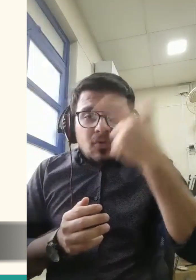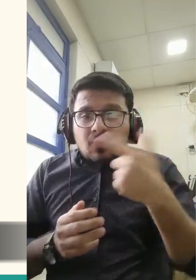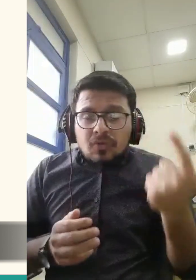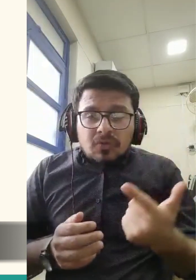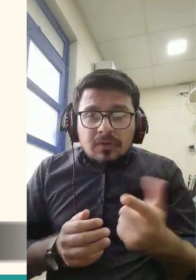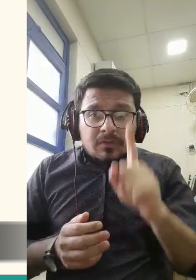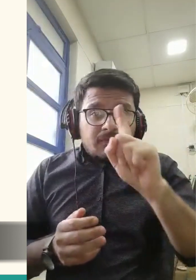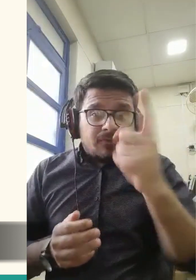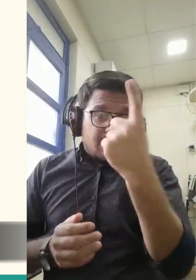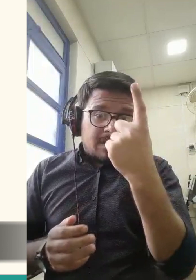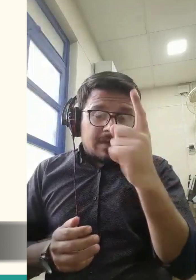themselves.